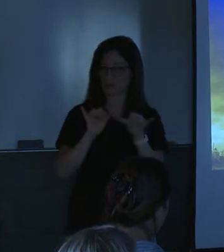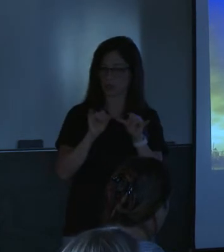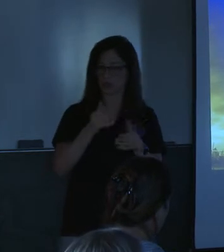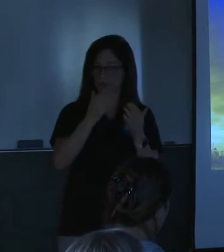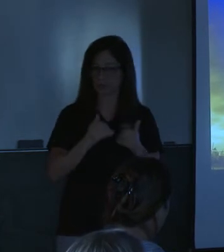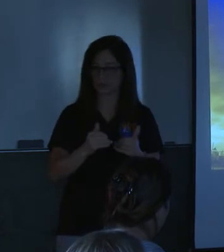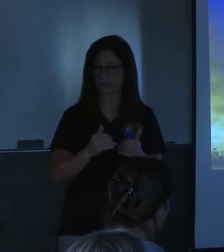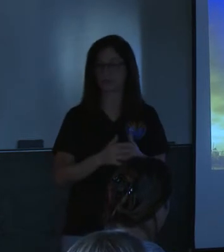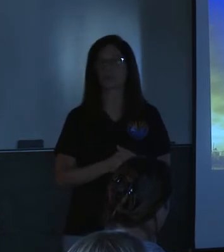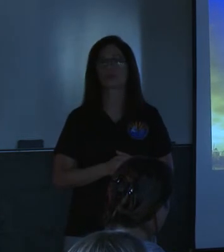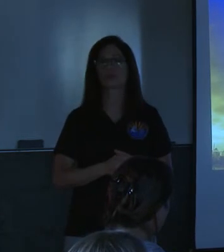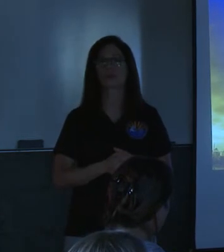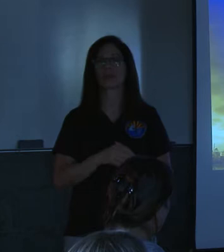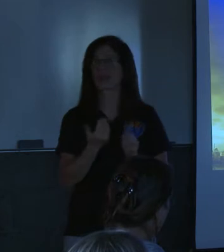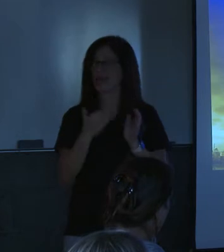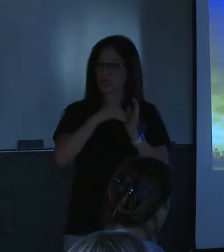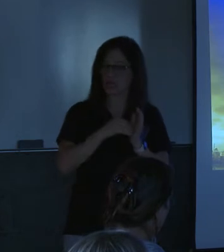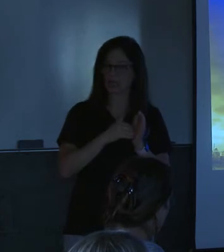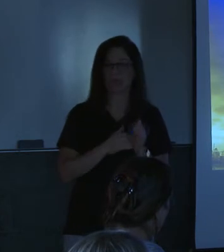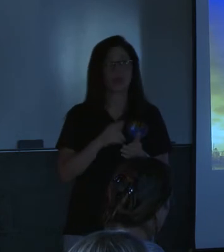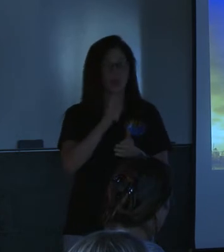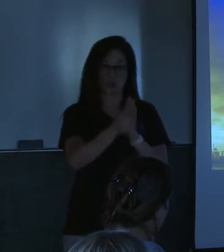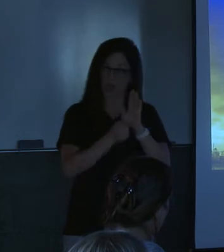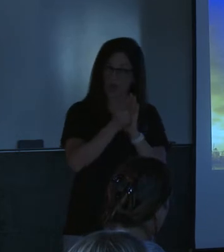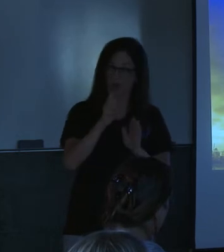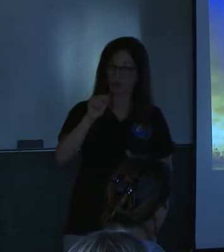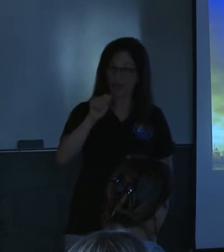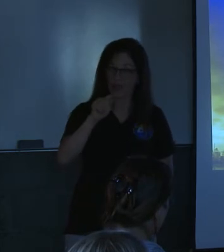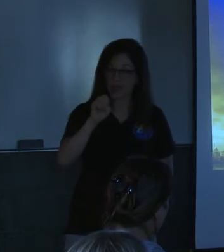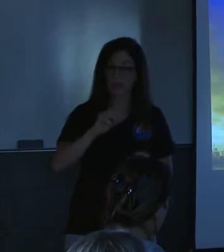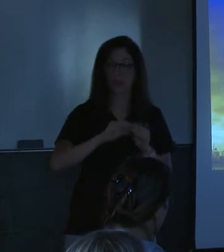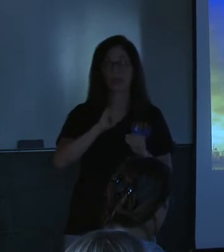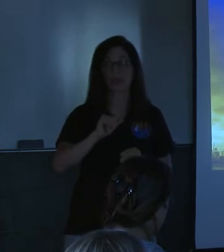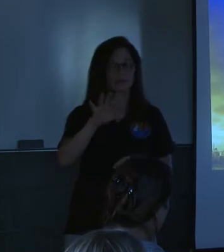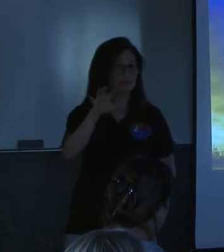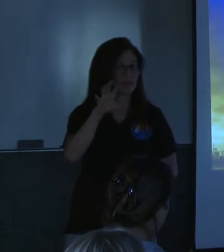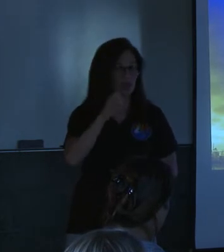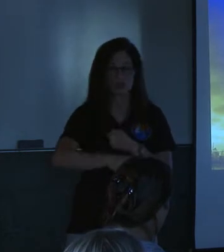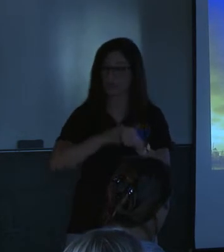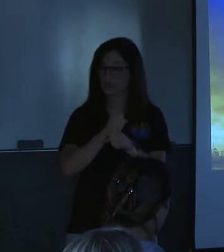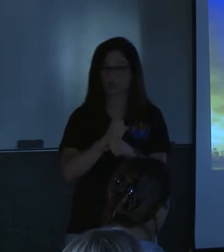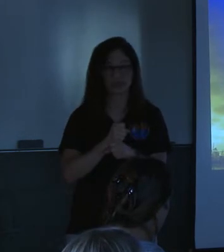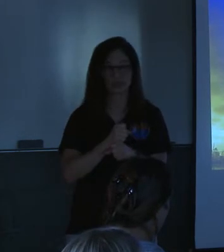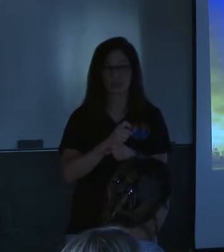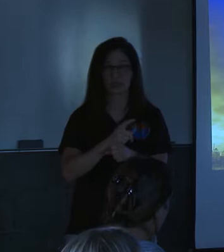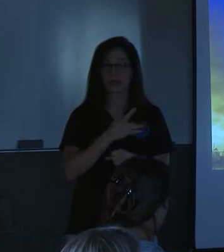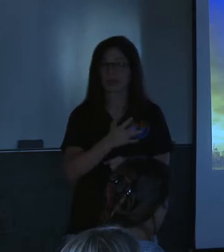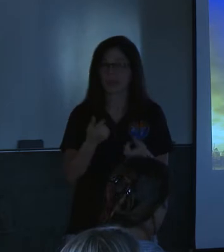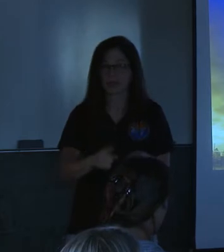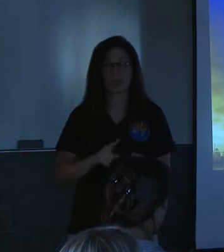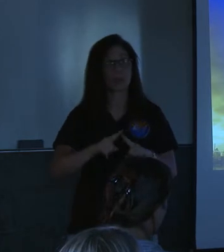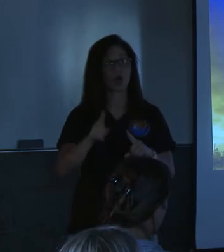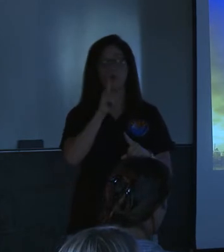bullet return interval of these one hour rates is greater than 500 years what's truly remarkable